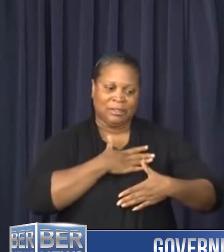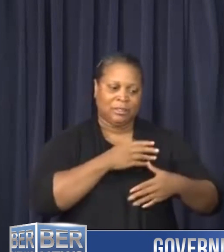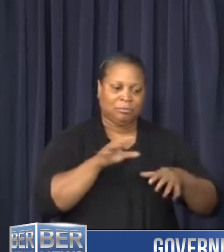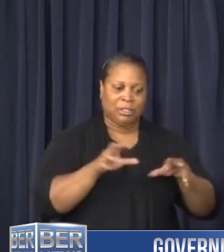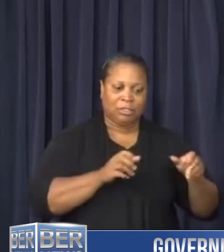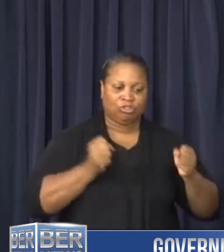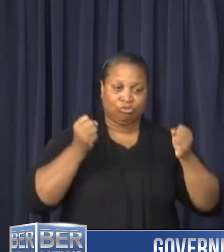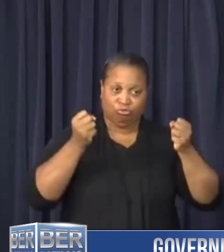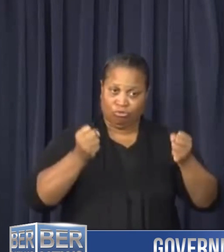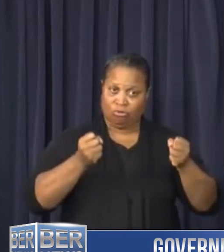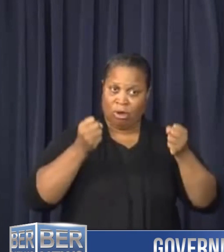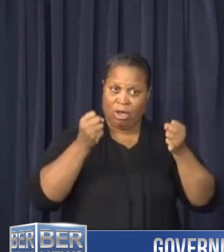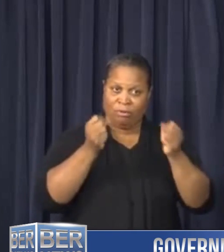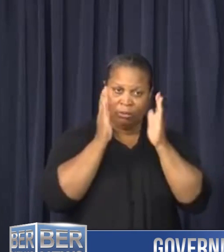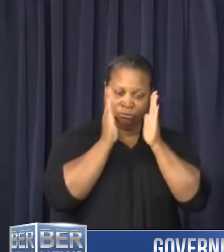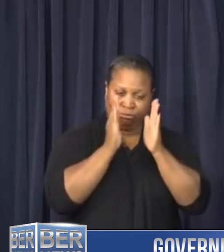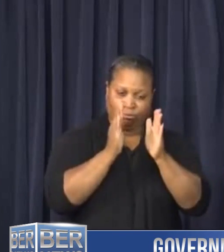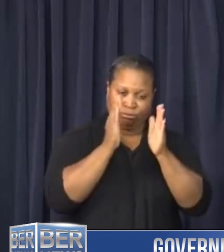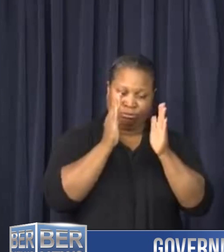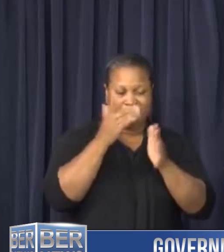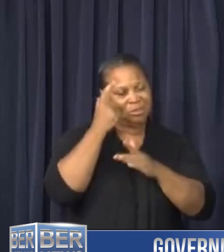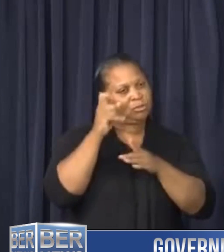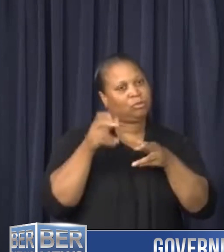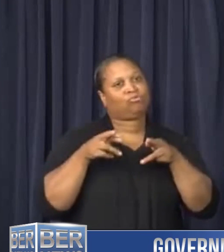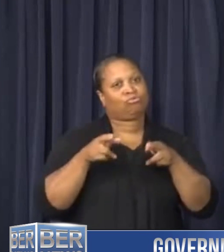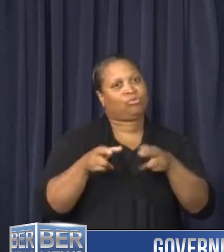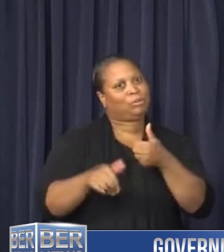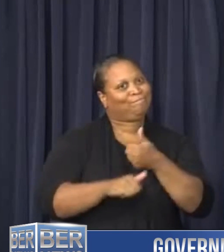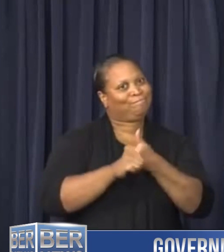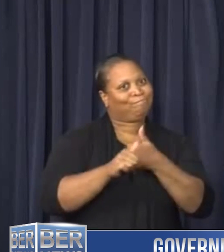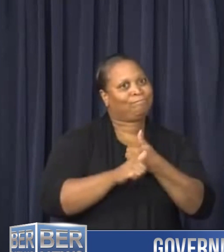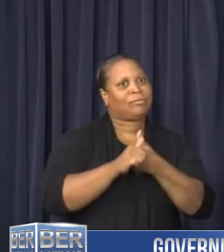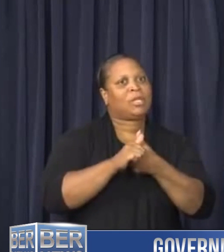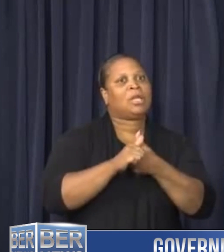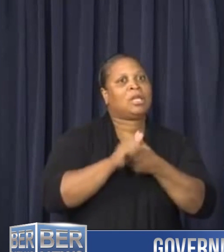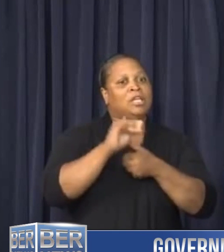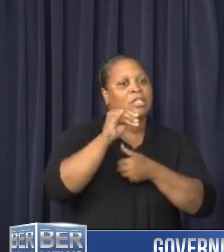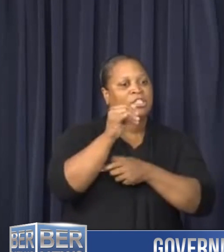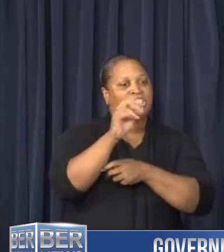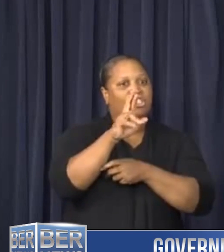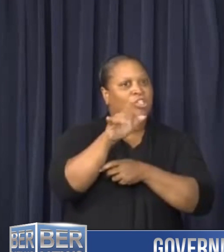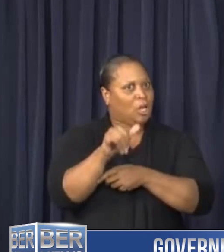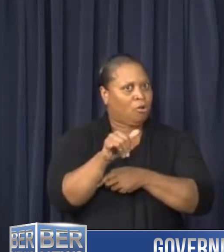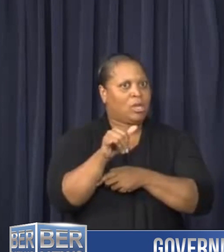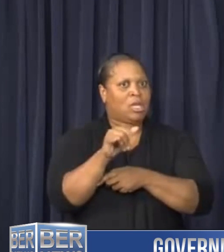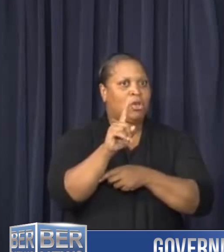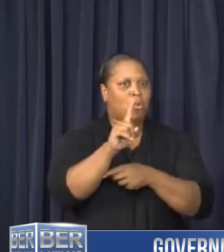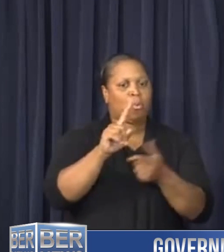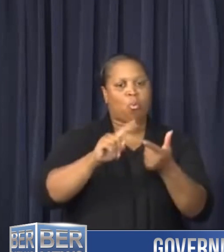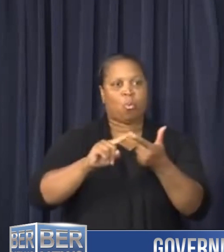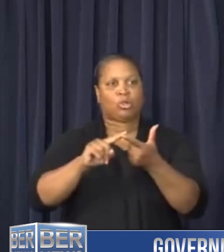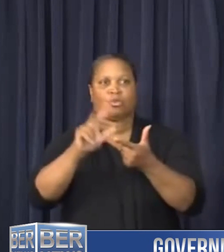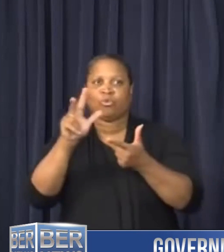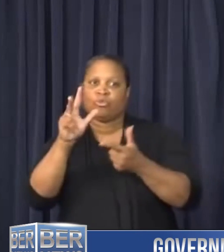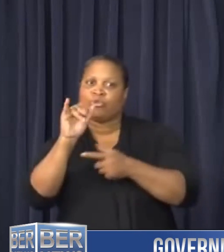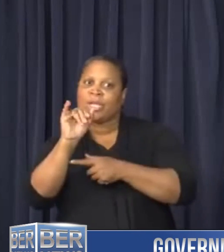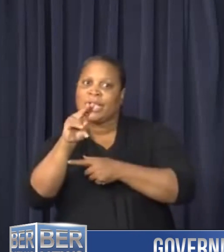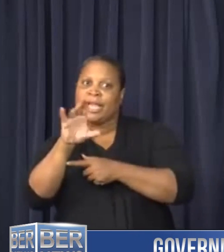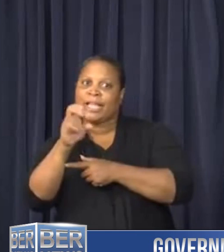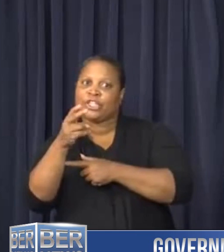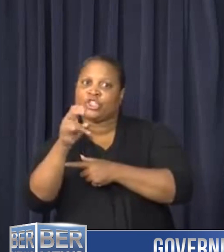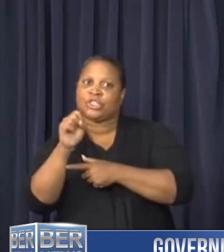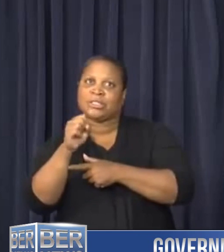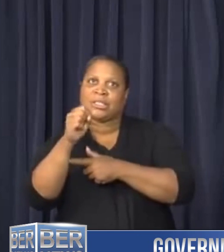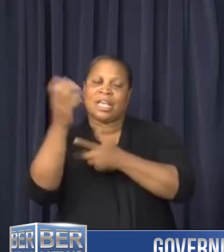as road conditions will be less than favorable. Jerry will bring one to three inches of rain and will bring down loose and